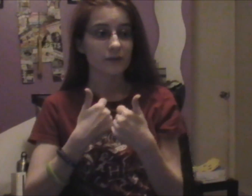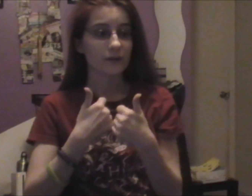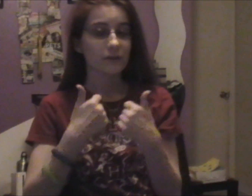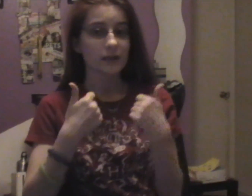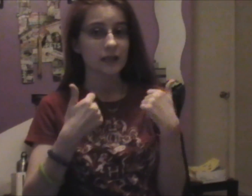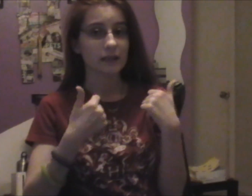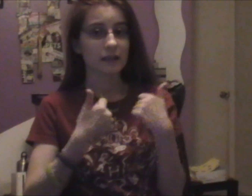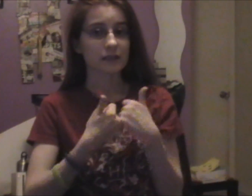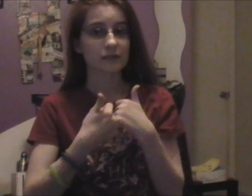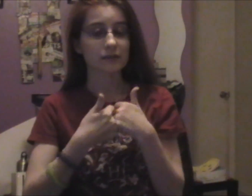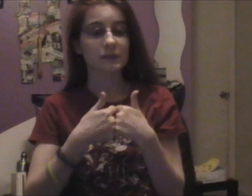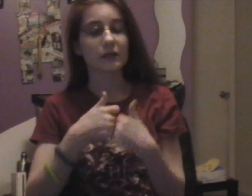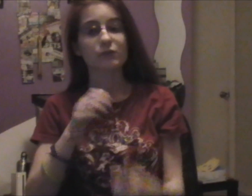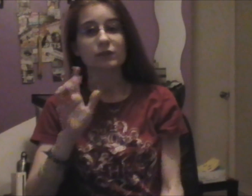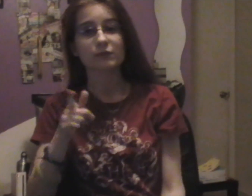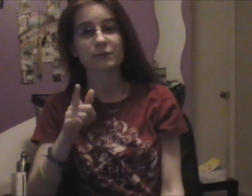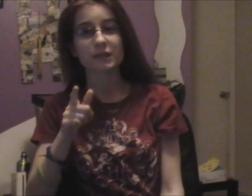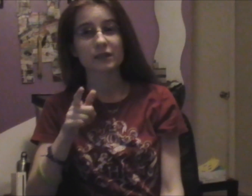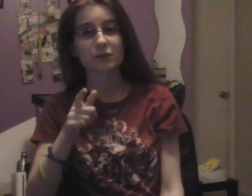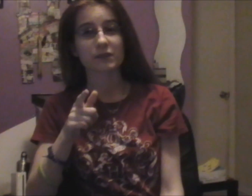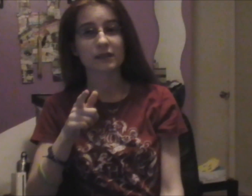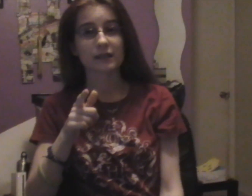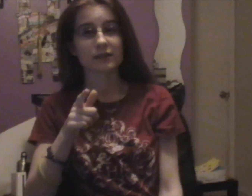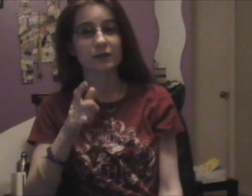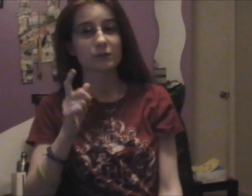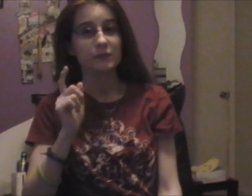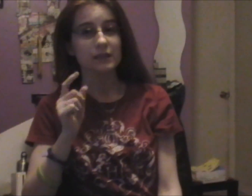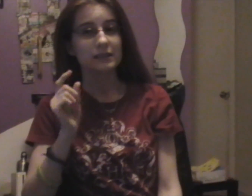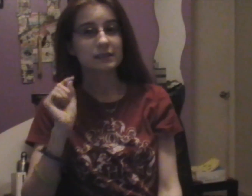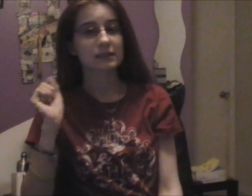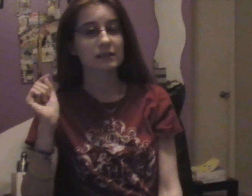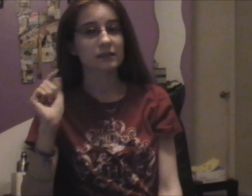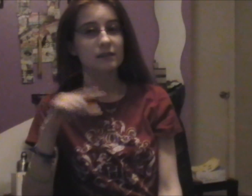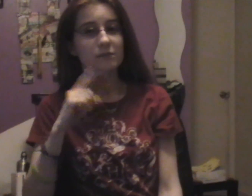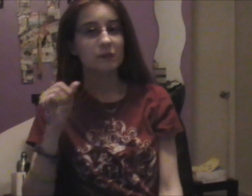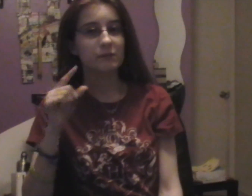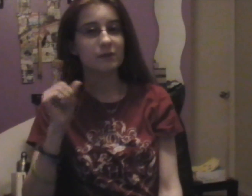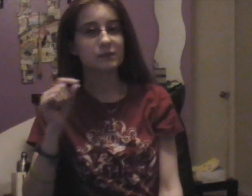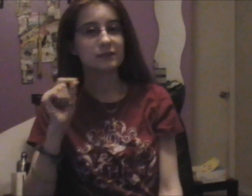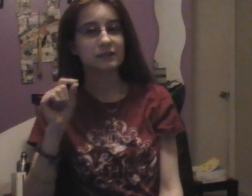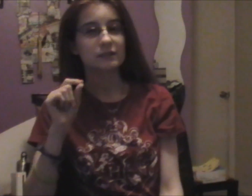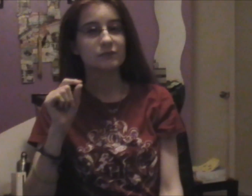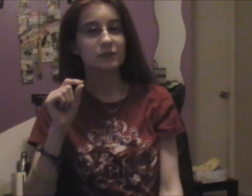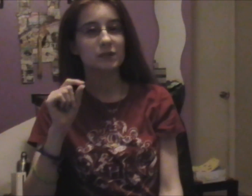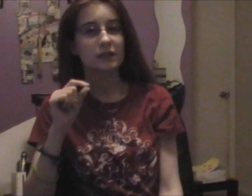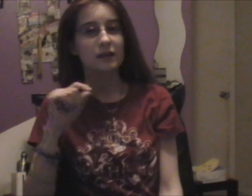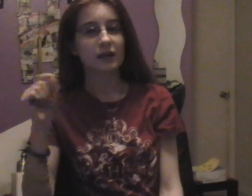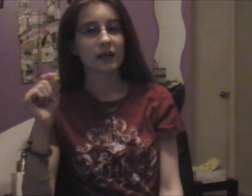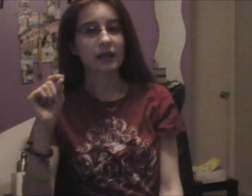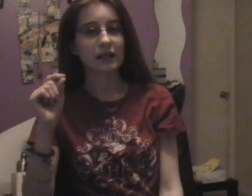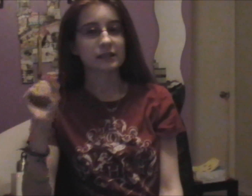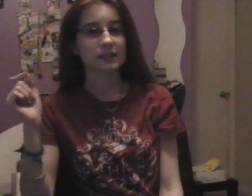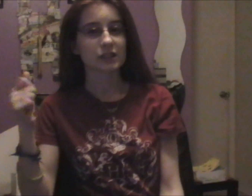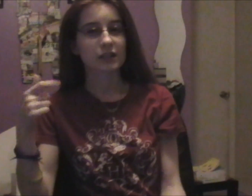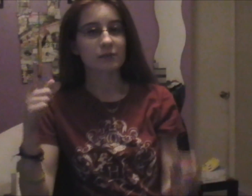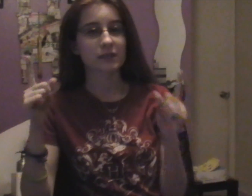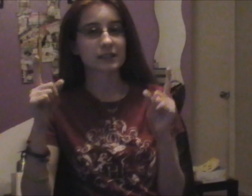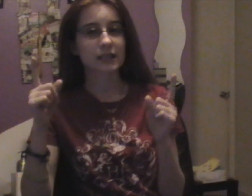though. And that one will be a little bit later, though, because my mom is doing some filming. And since she got me this